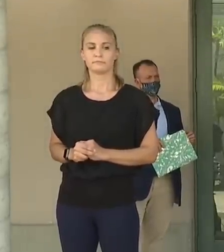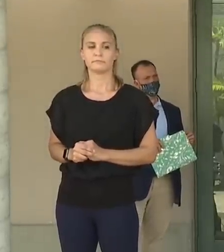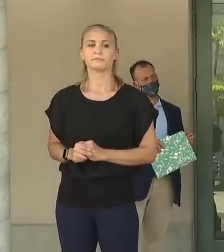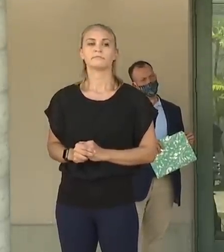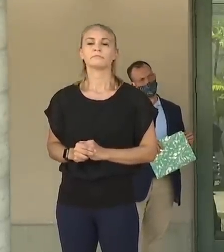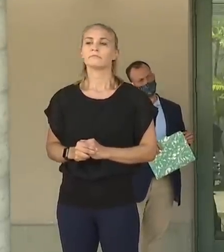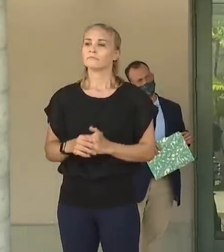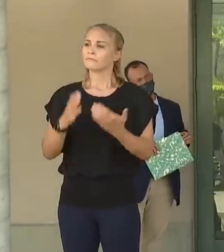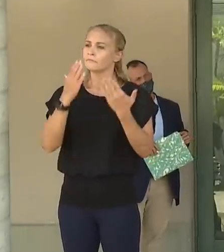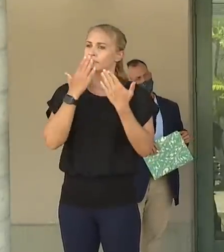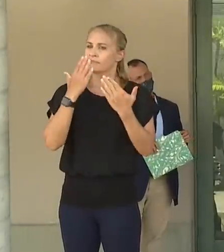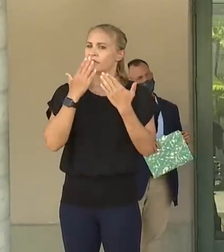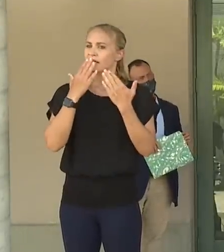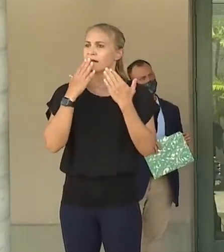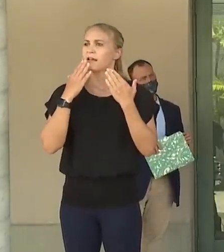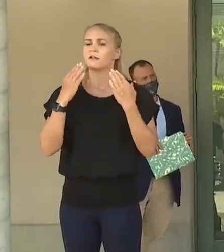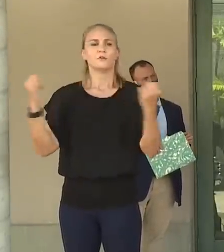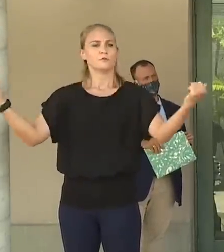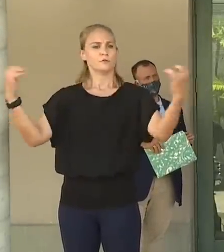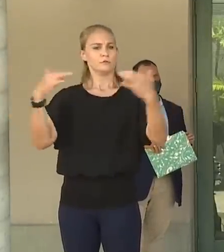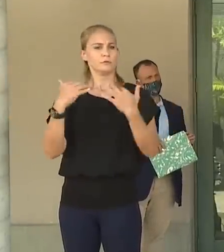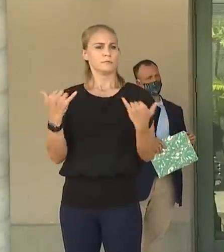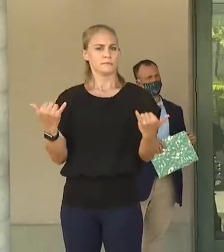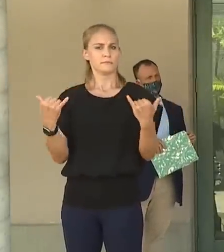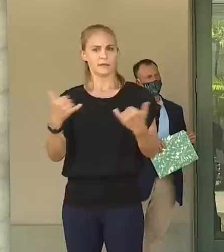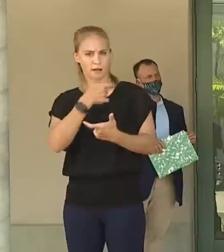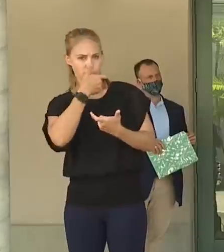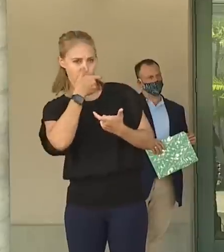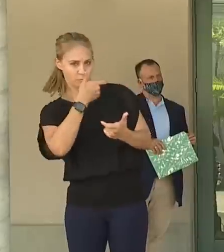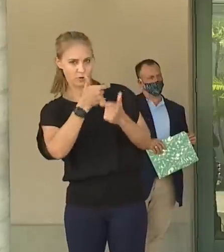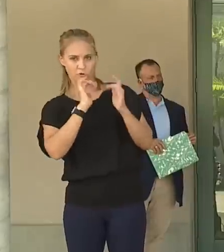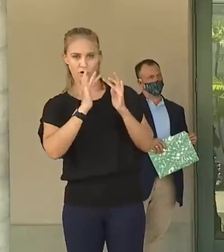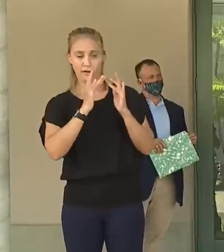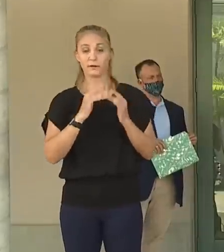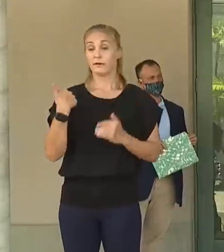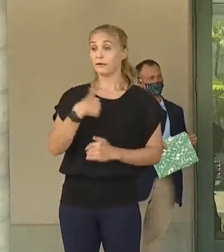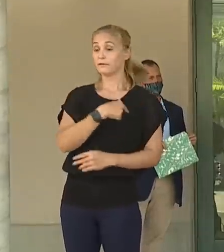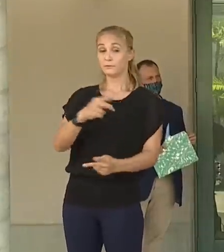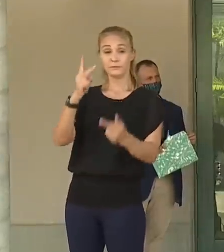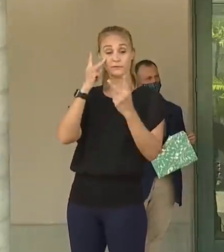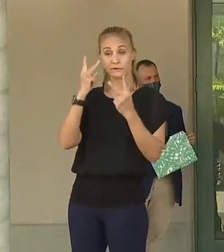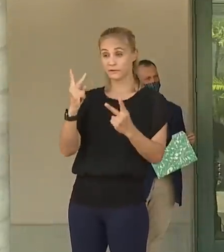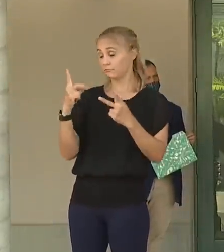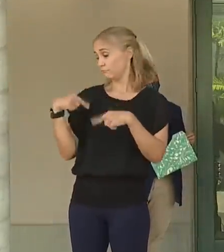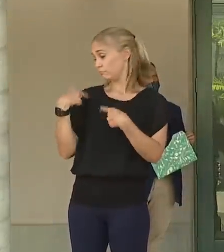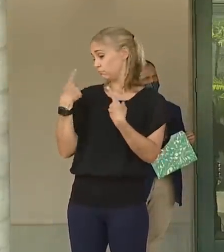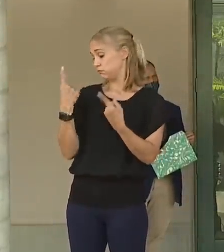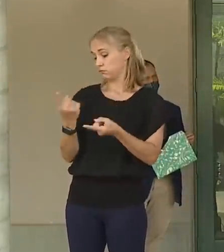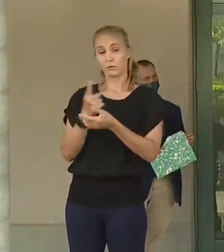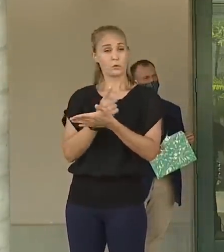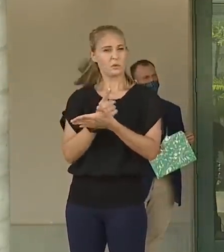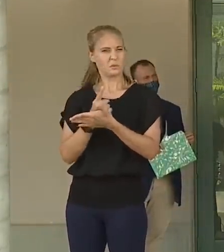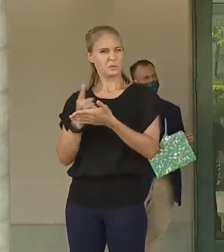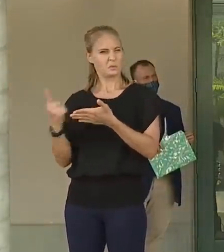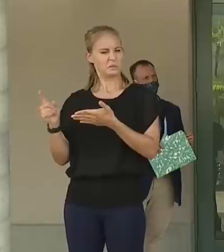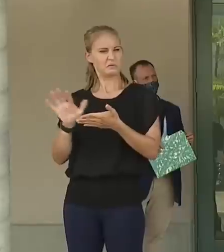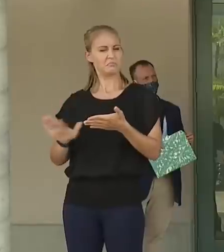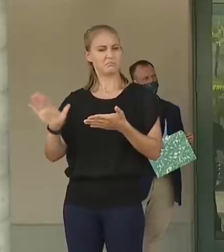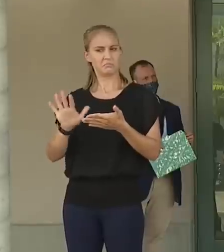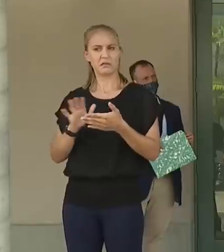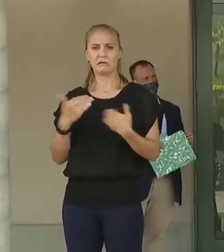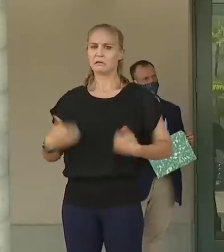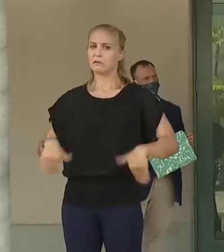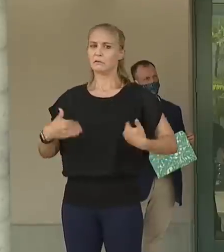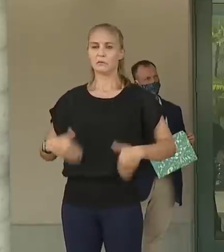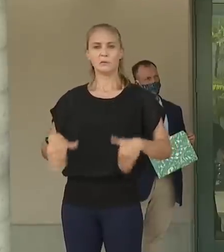Thank you for joining us here today. As we've all seen over the past week or so, the